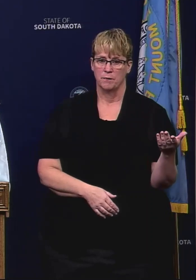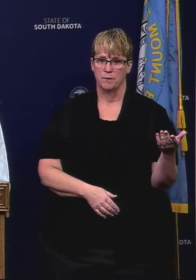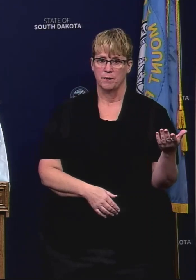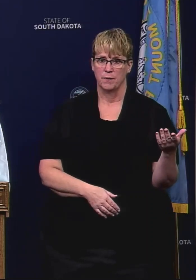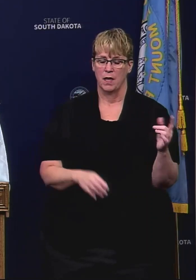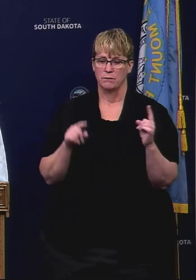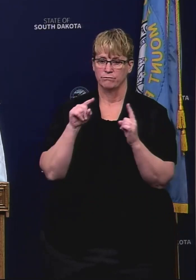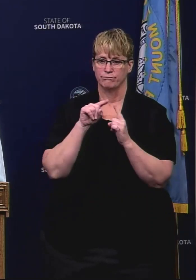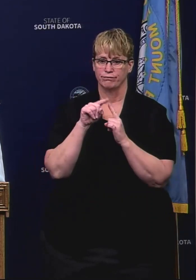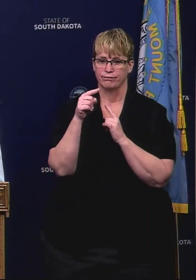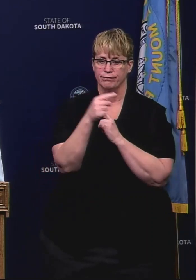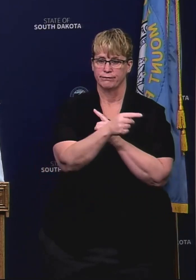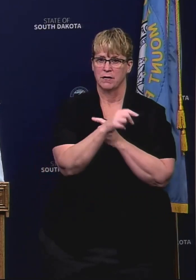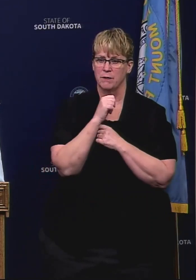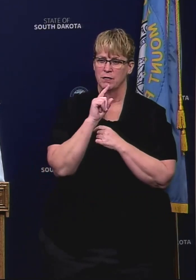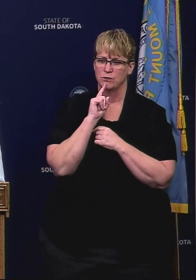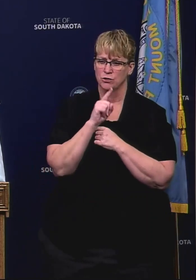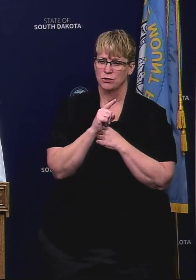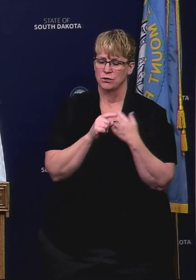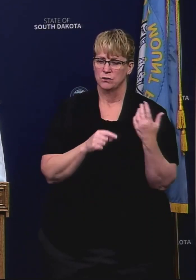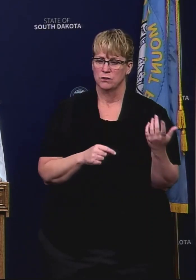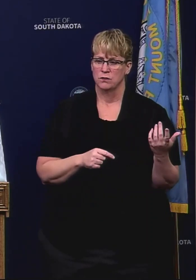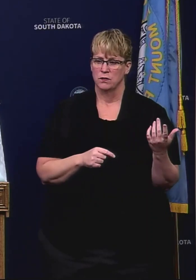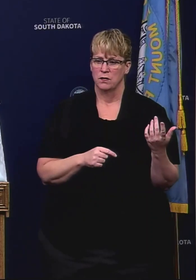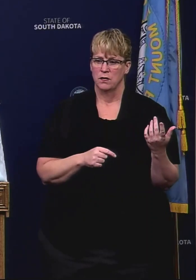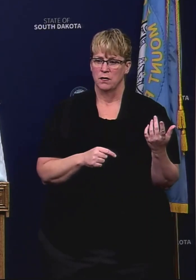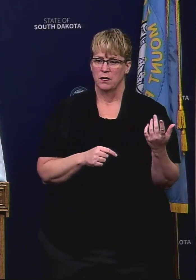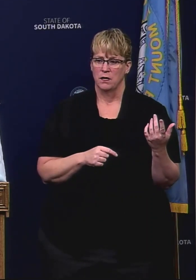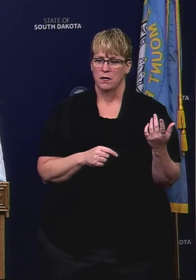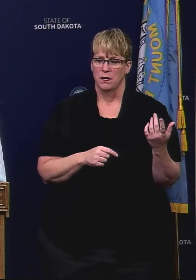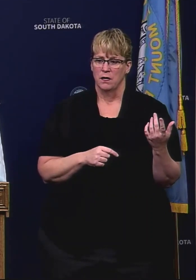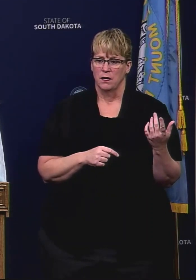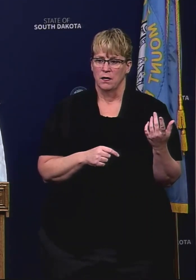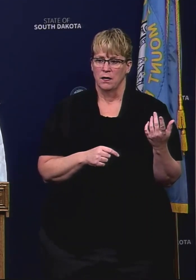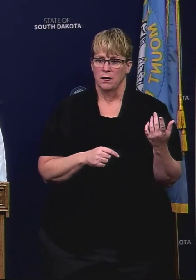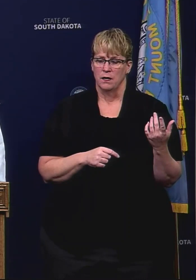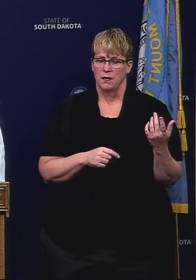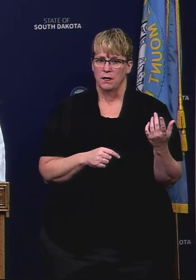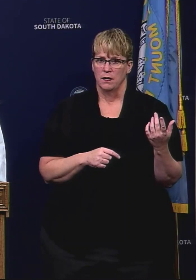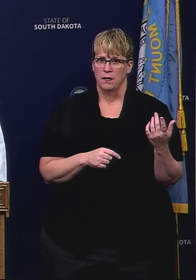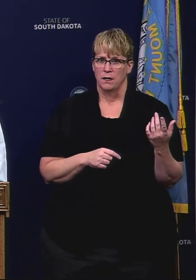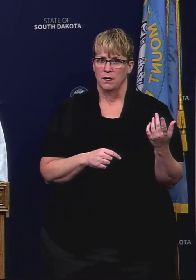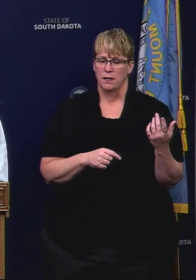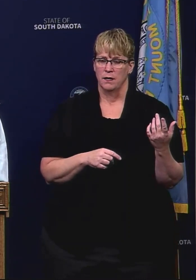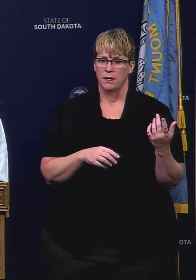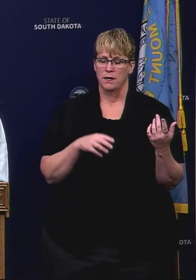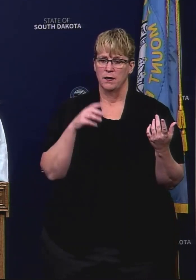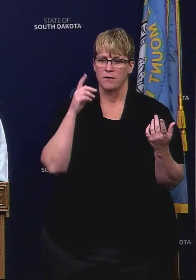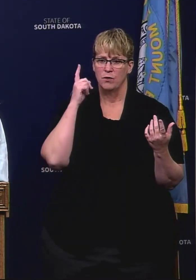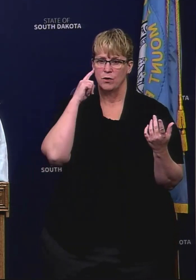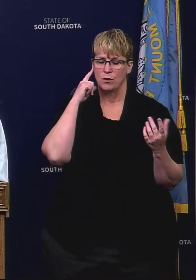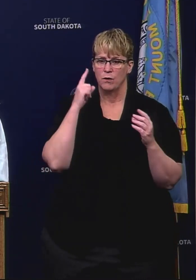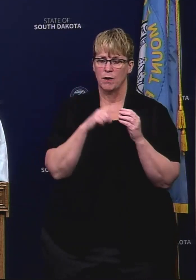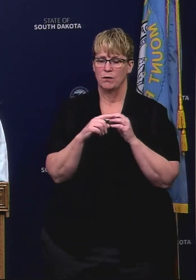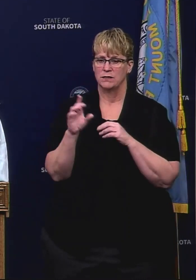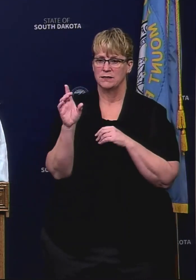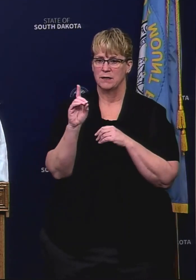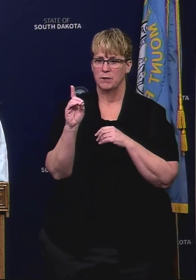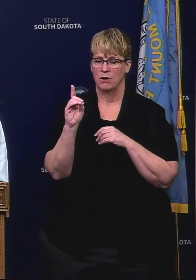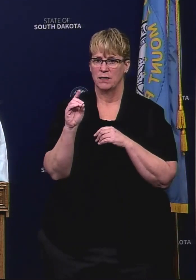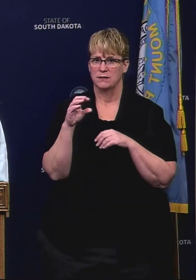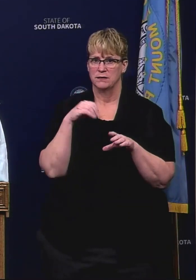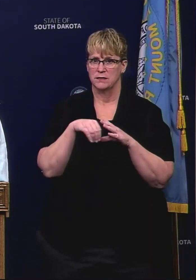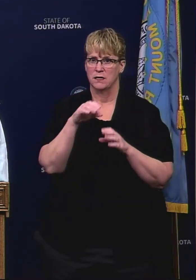separate matter I'm not sure if you have heard about this or not but some Democrats in Congress they